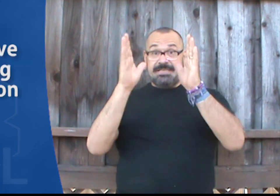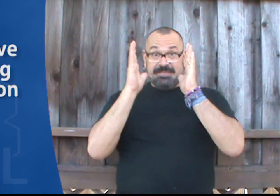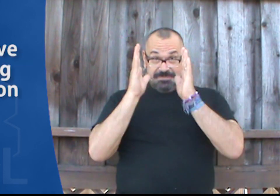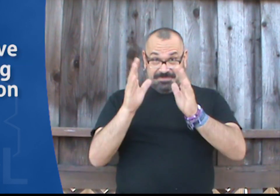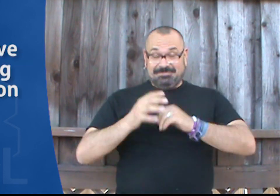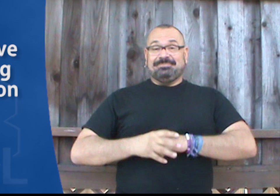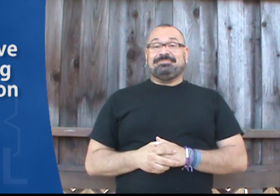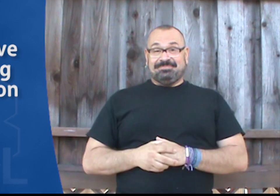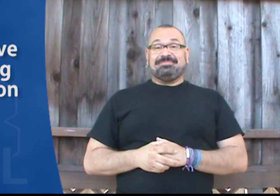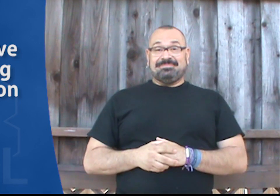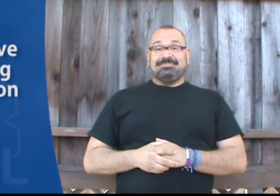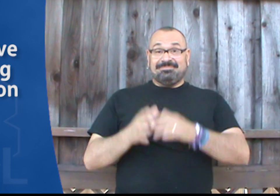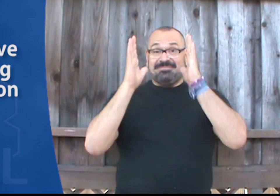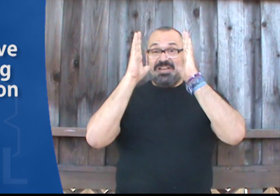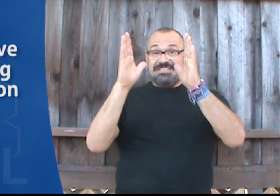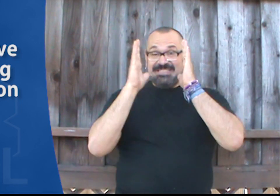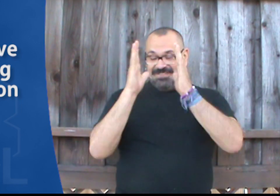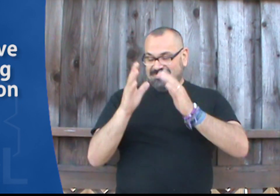Attentive. Attentive. Attentive.